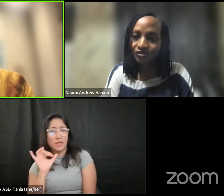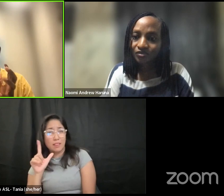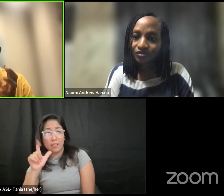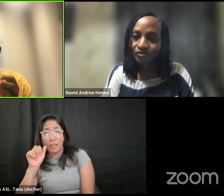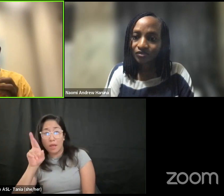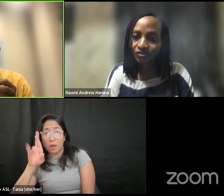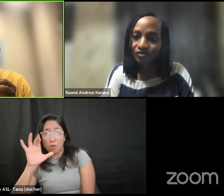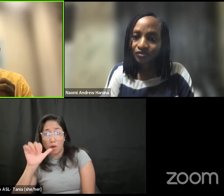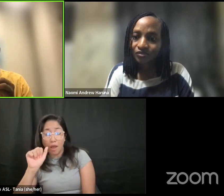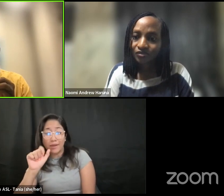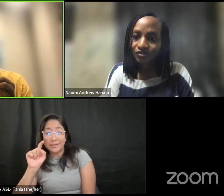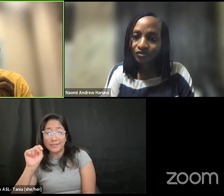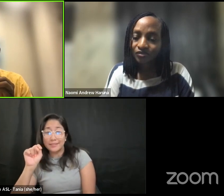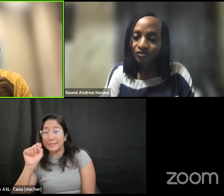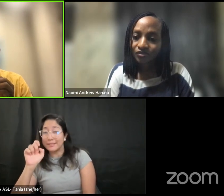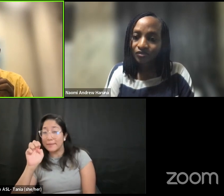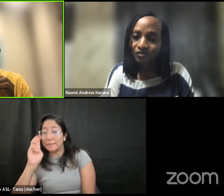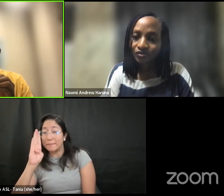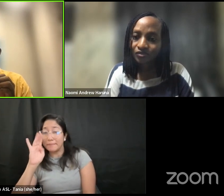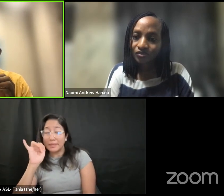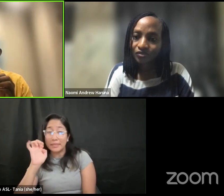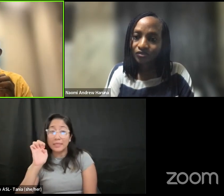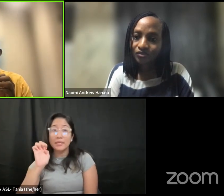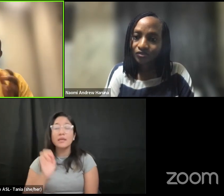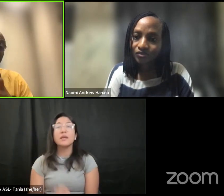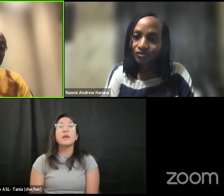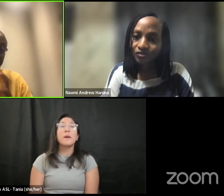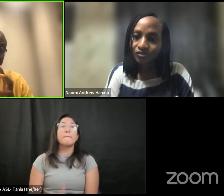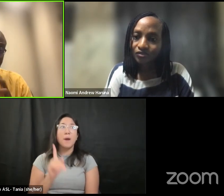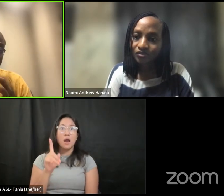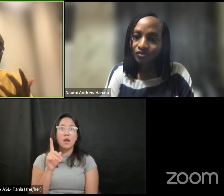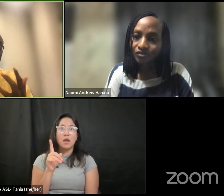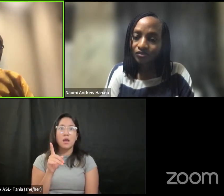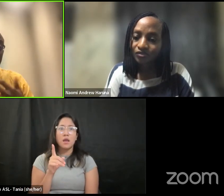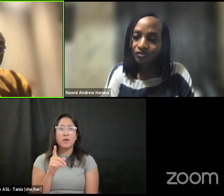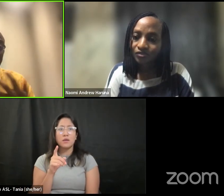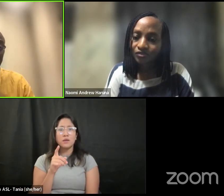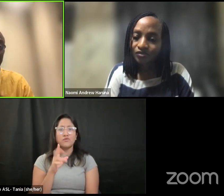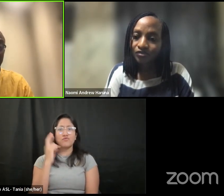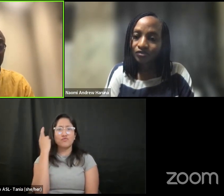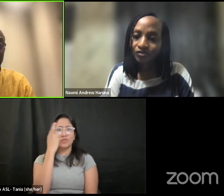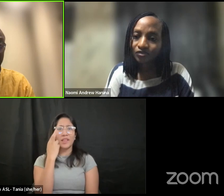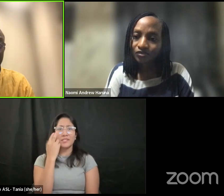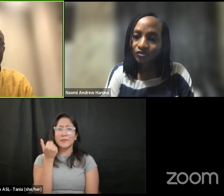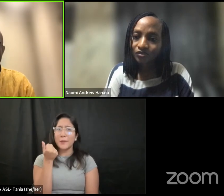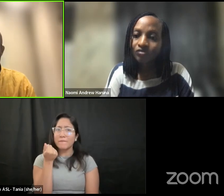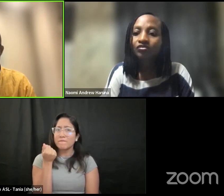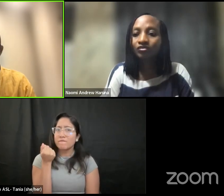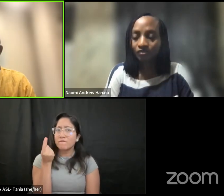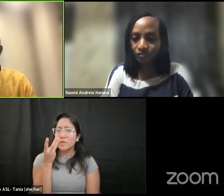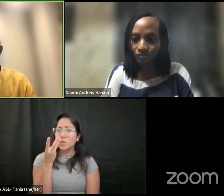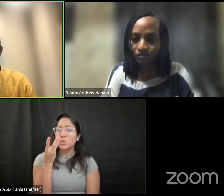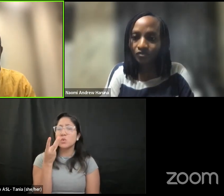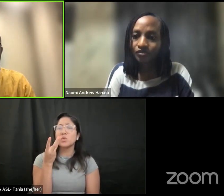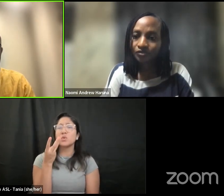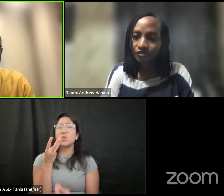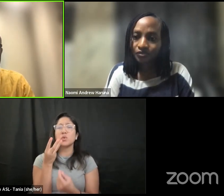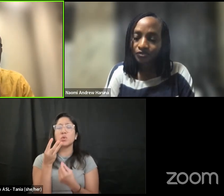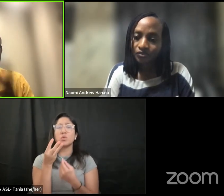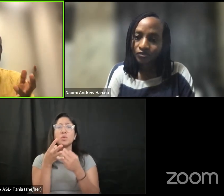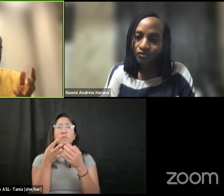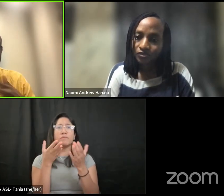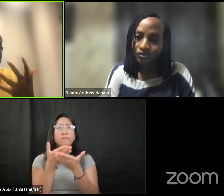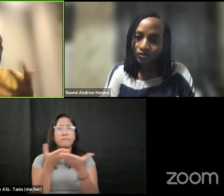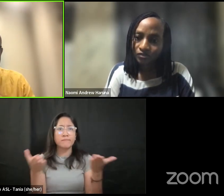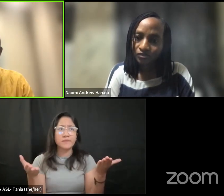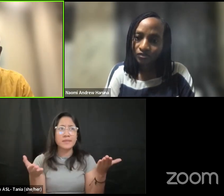they did realize that there were some um discrepancies in the history as rendered by lara rotimi and then later on